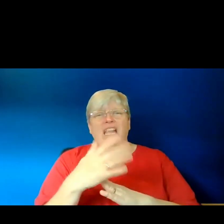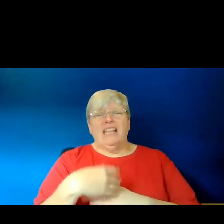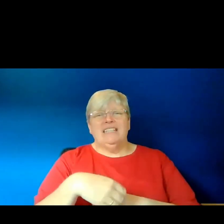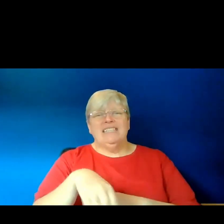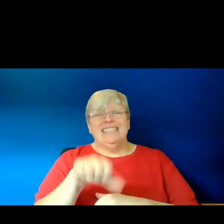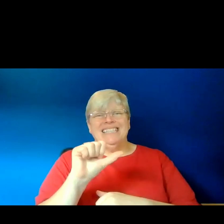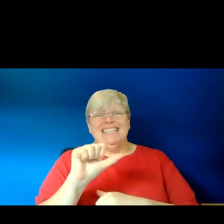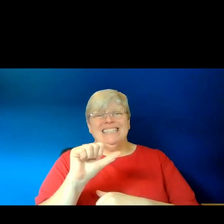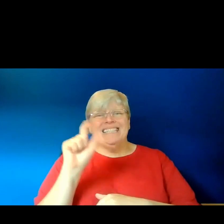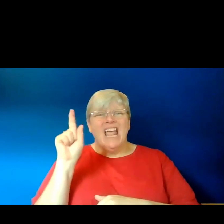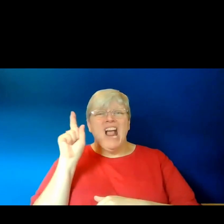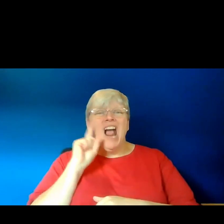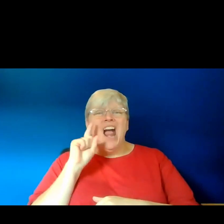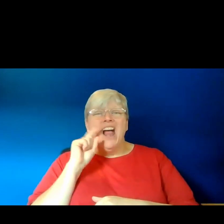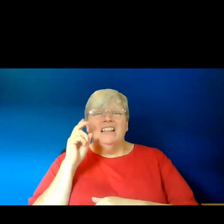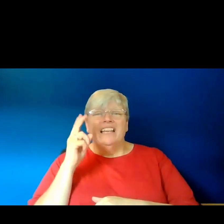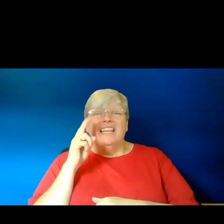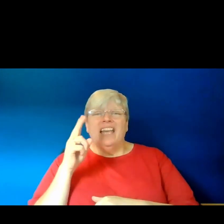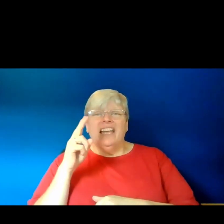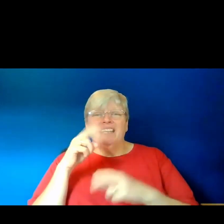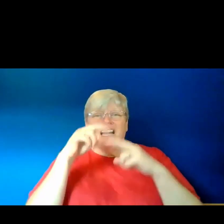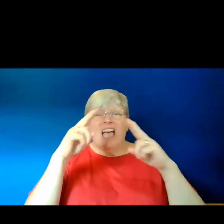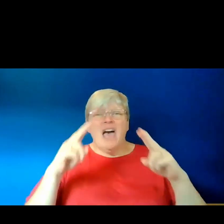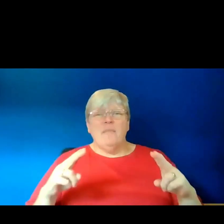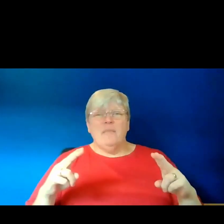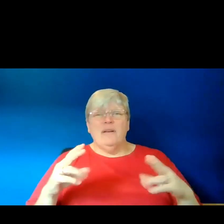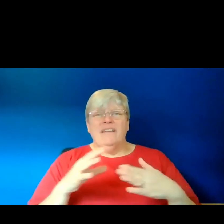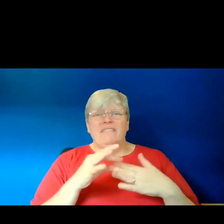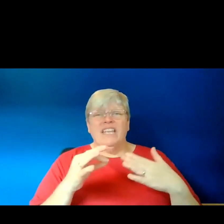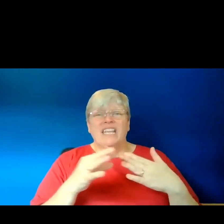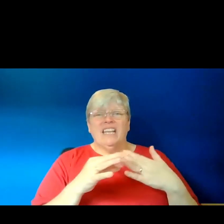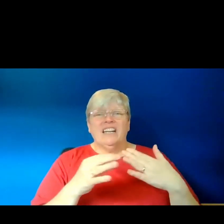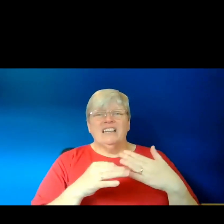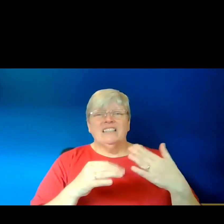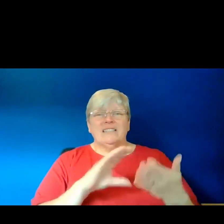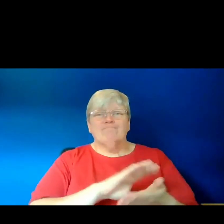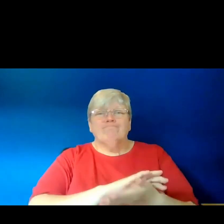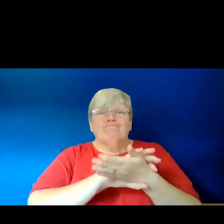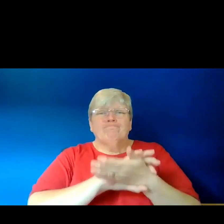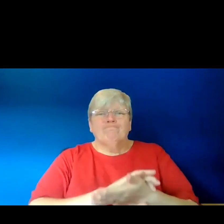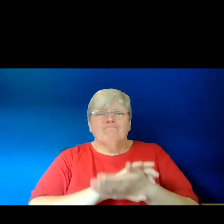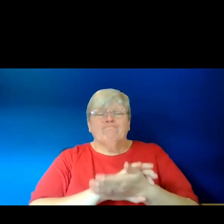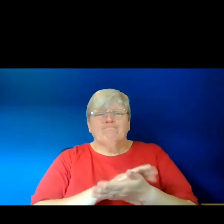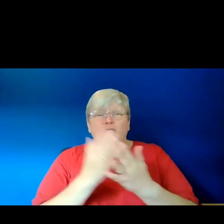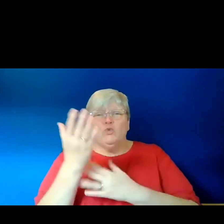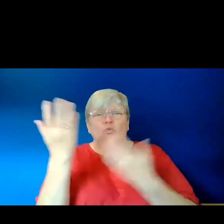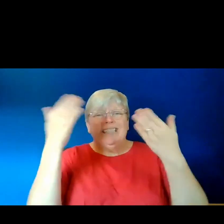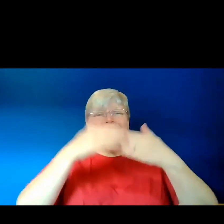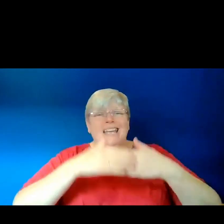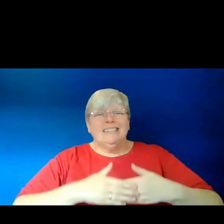16. A girl again in a camp, her fingers on her sister's wrist through the night.